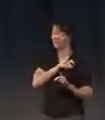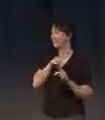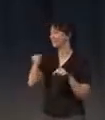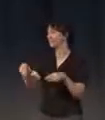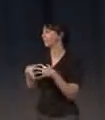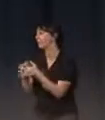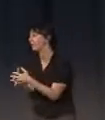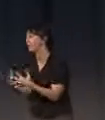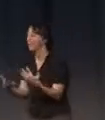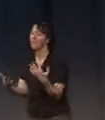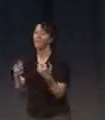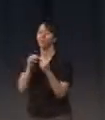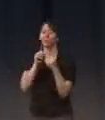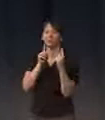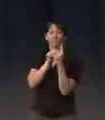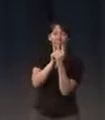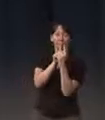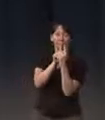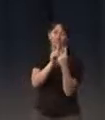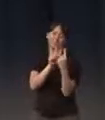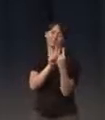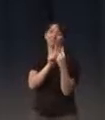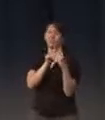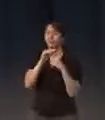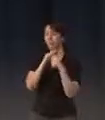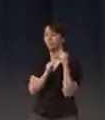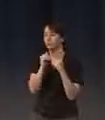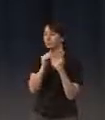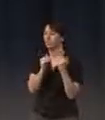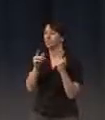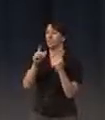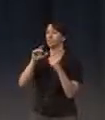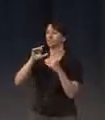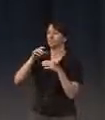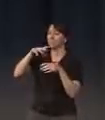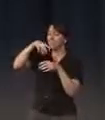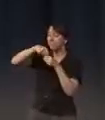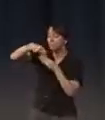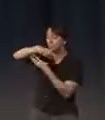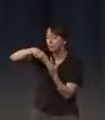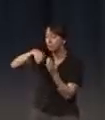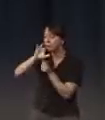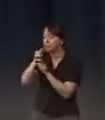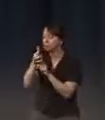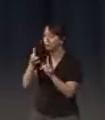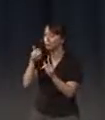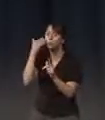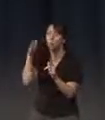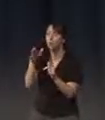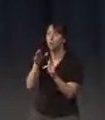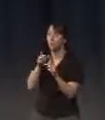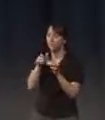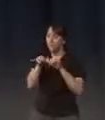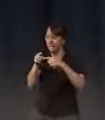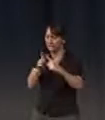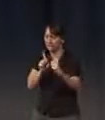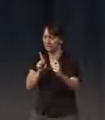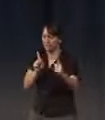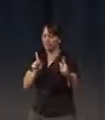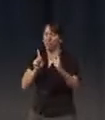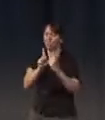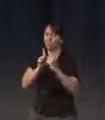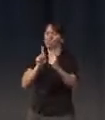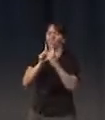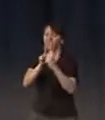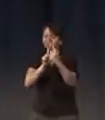and then, you know, it starts to come up, all this kind of intercultural relationship, but you don't know how much is the distance that you take. know, one kiss, two kiss, three kisses when you